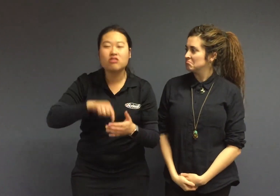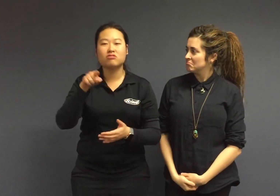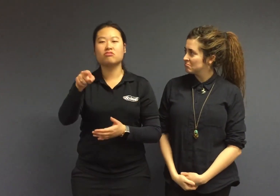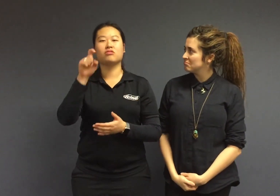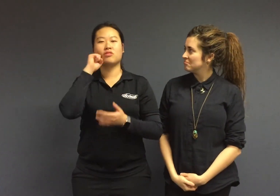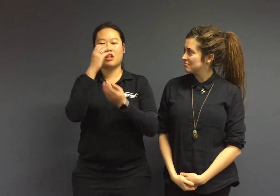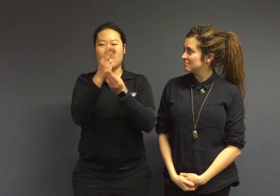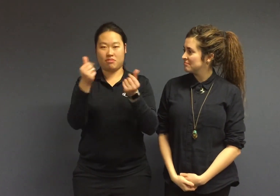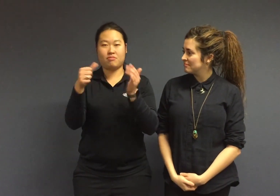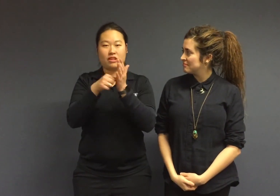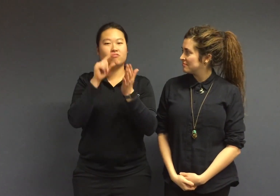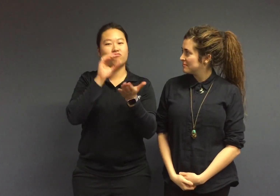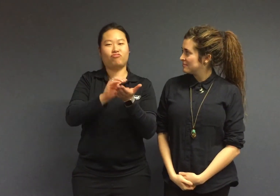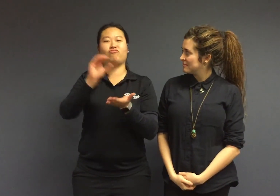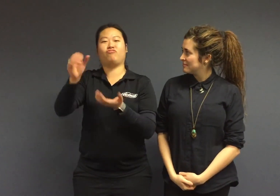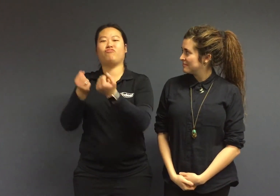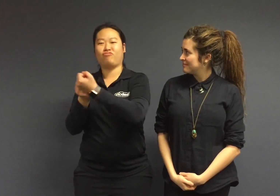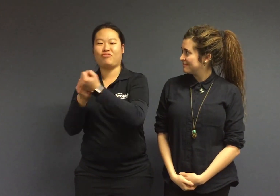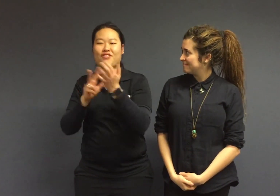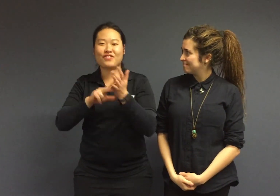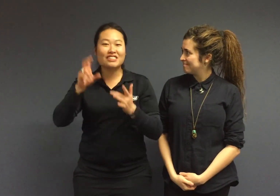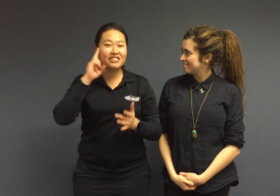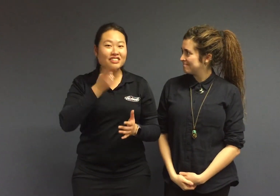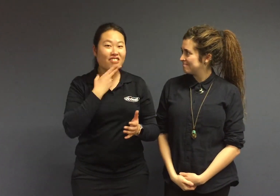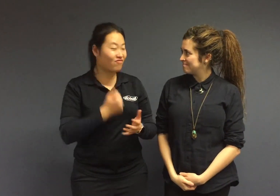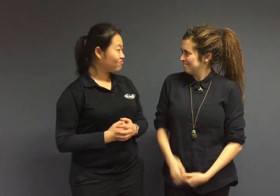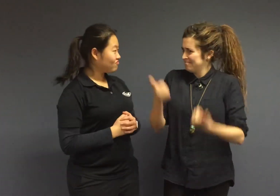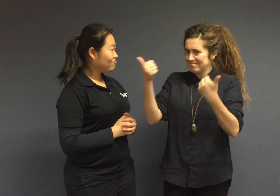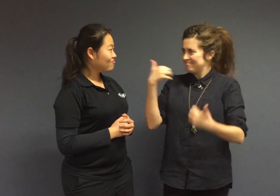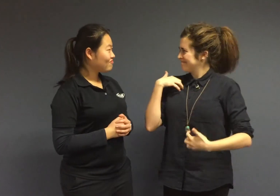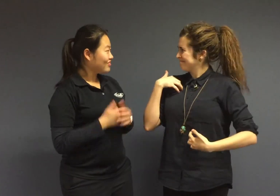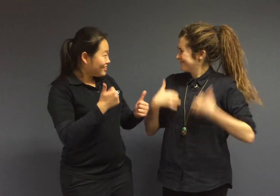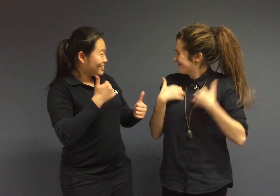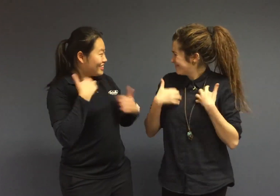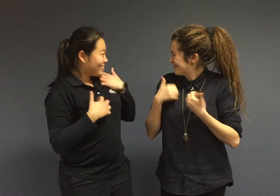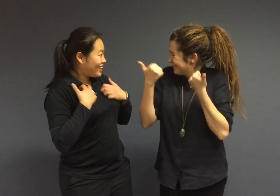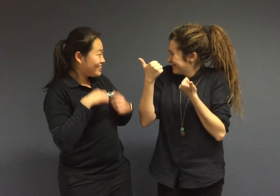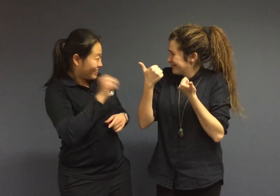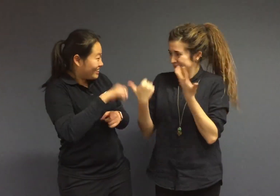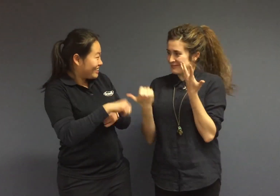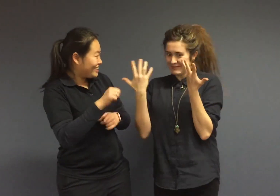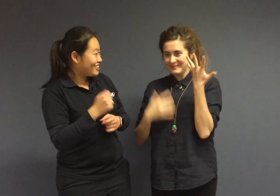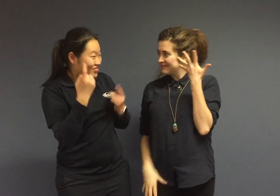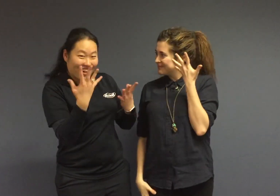so you can buy those and some of the proceeds will go towards VICDEF, fantastic, that's exciting,